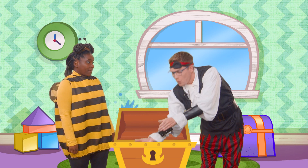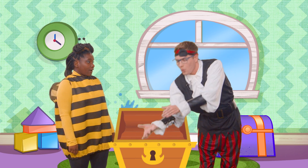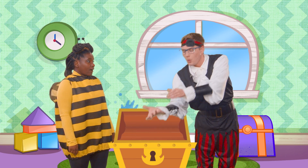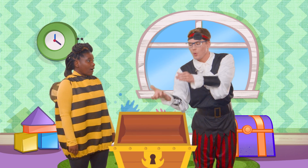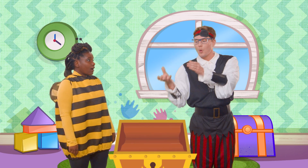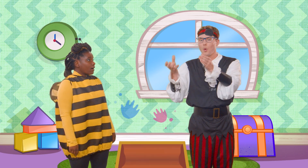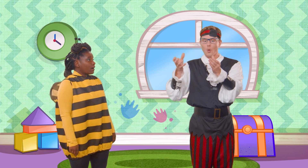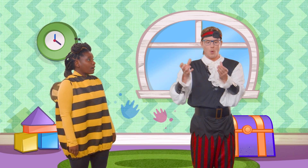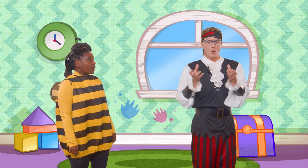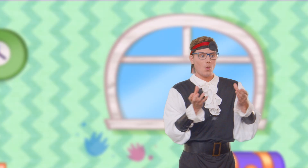Ooh!